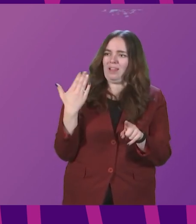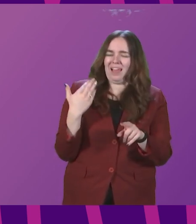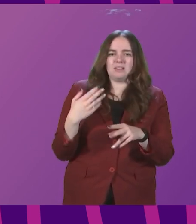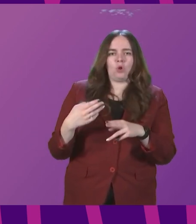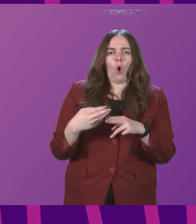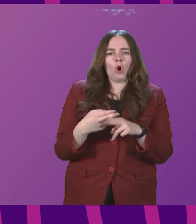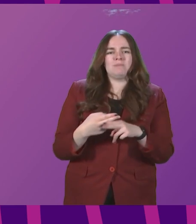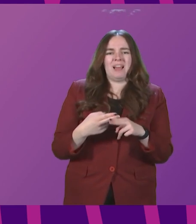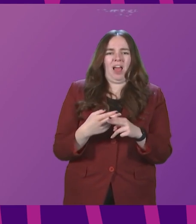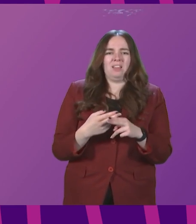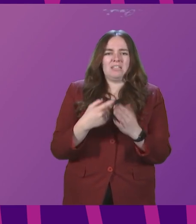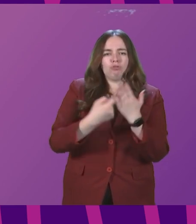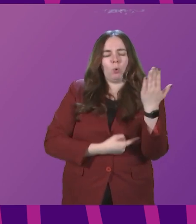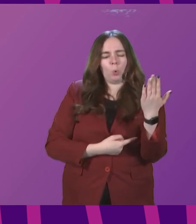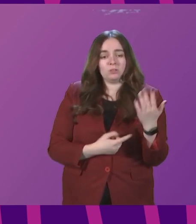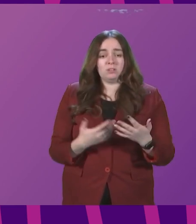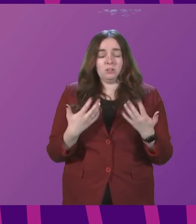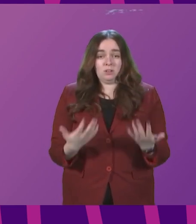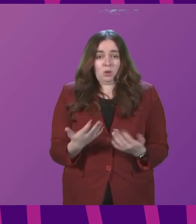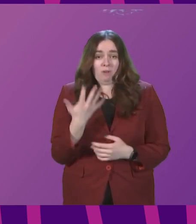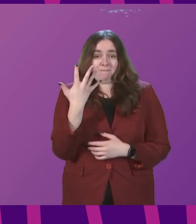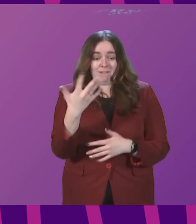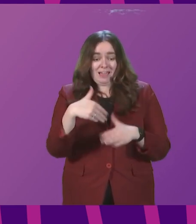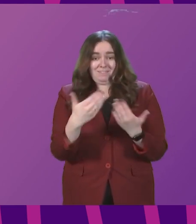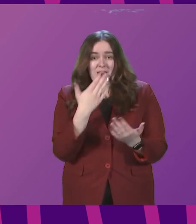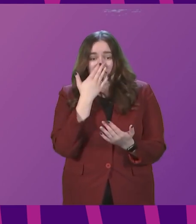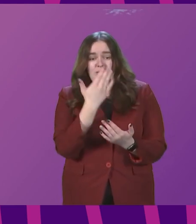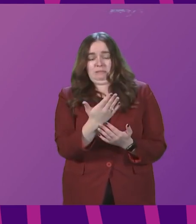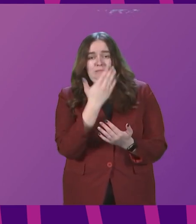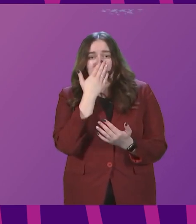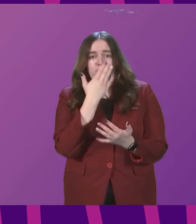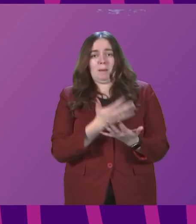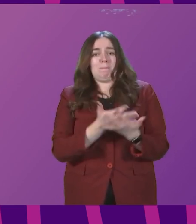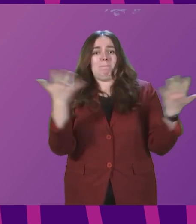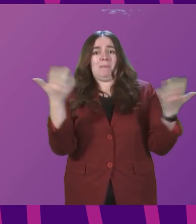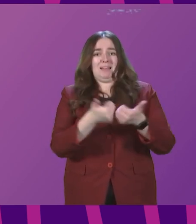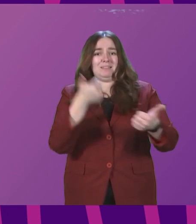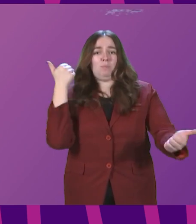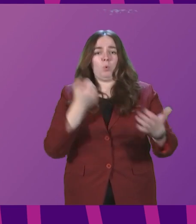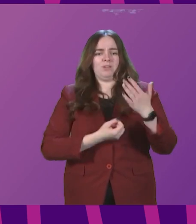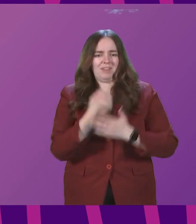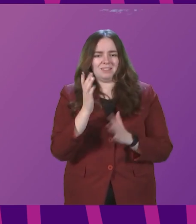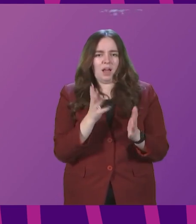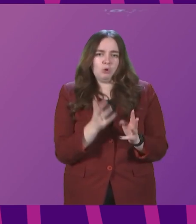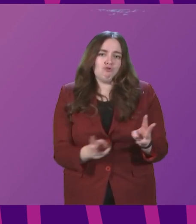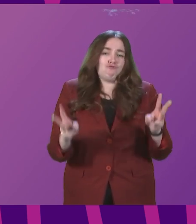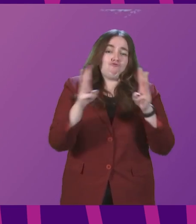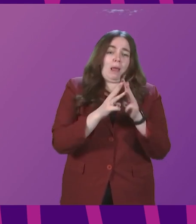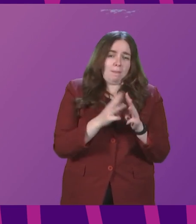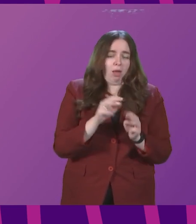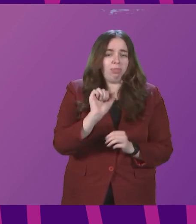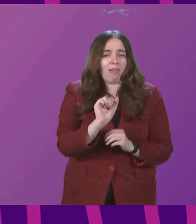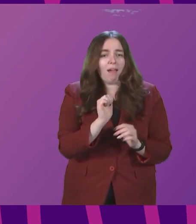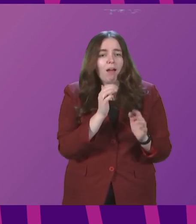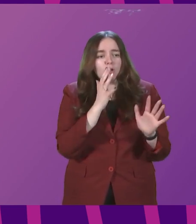I'm also concerned that with just five days' notice, big sporting events are going to nearly need to treble their checking capacity,